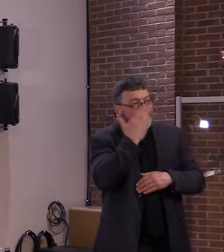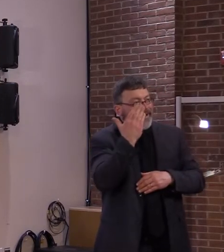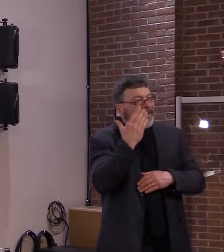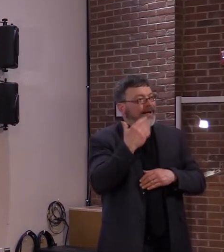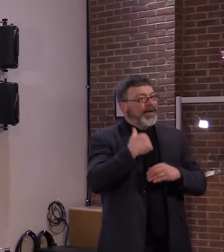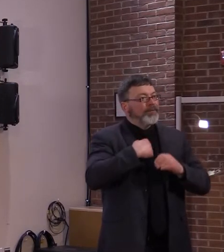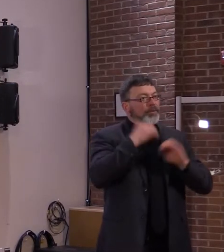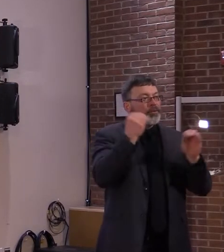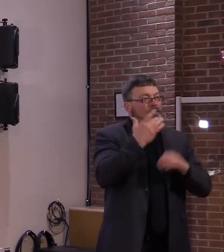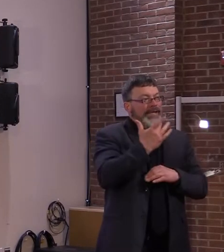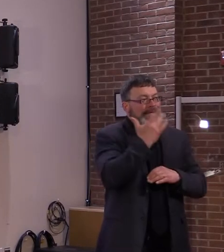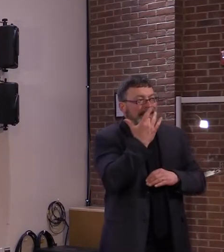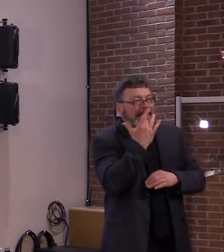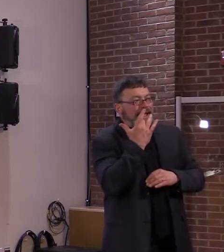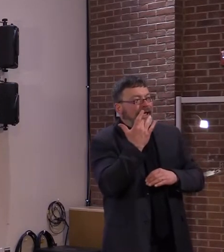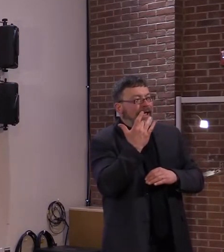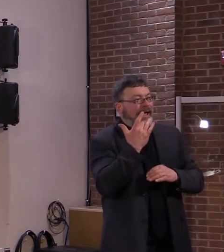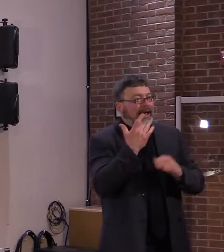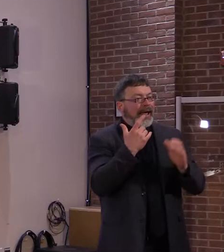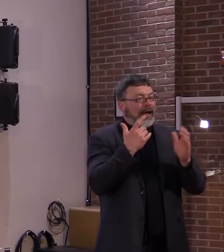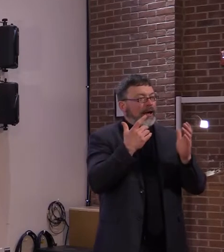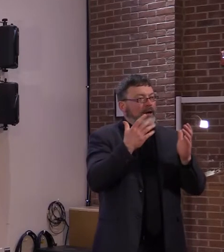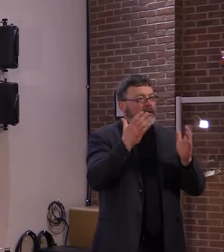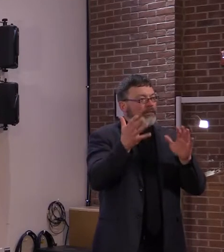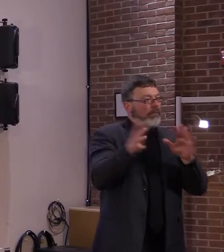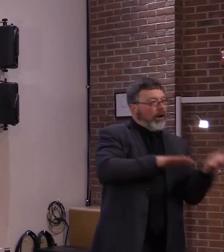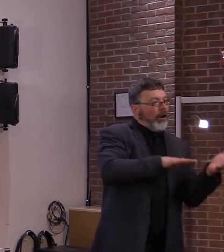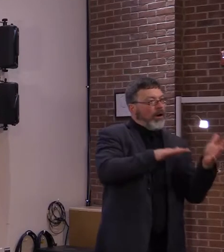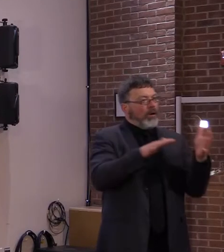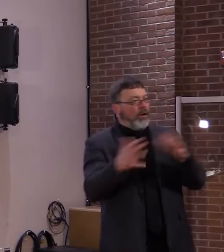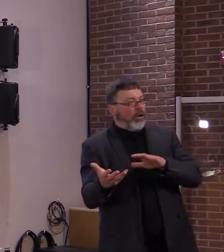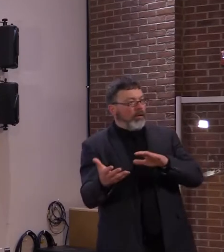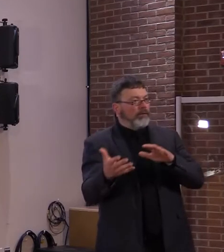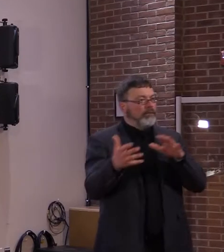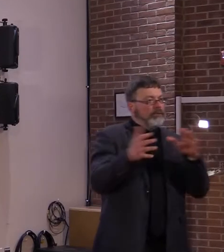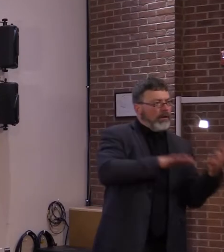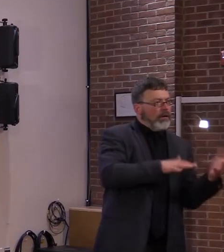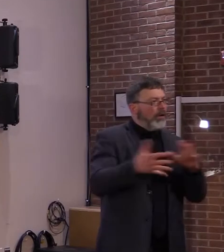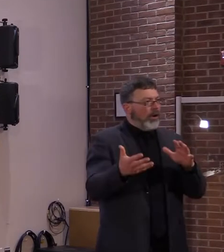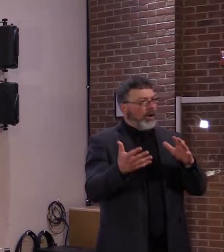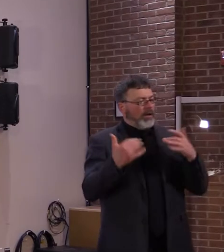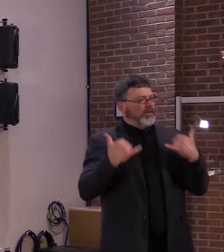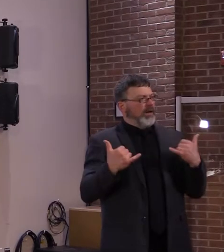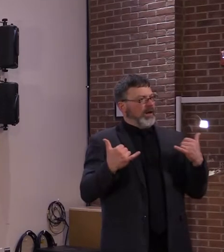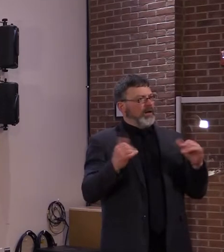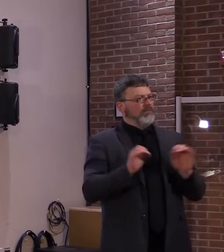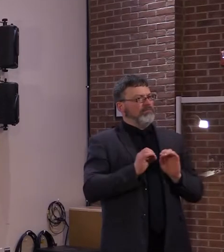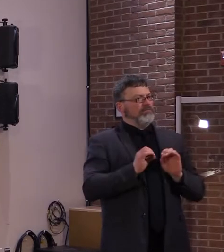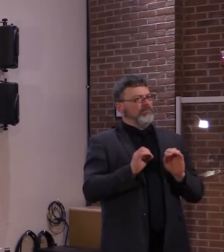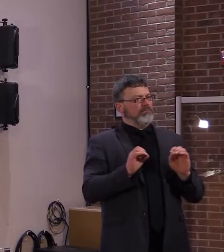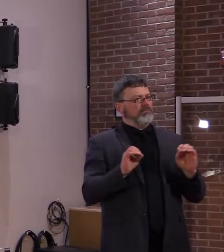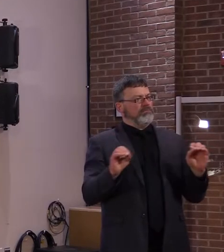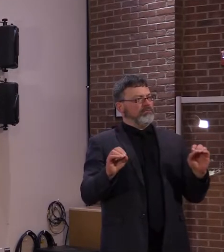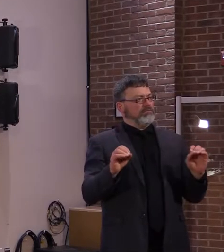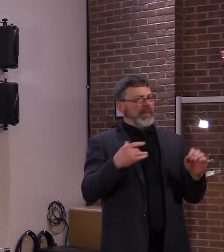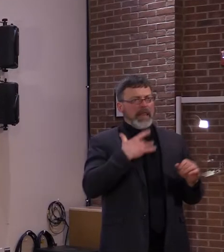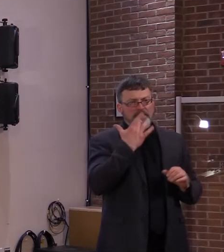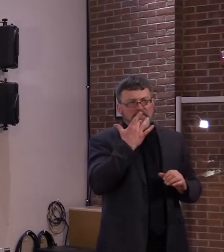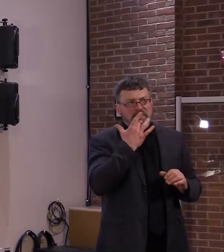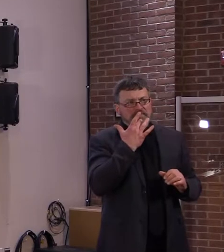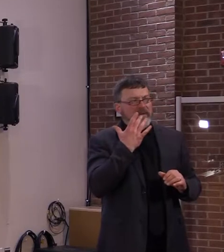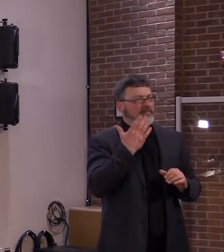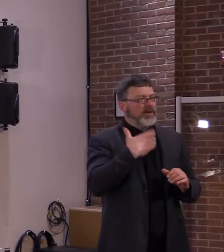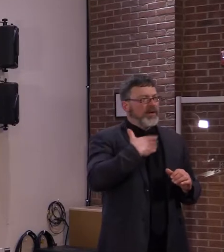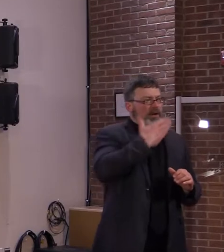days. But instead, food, smells, and tastes take on another means. Meat tastes like what I